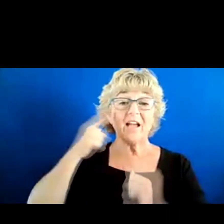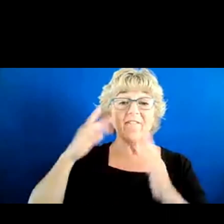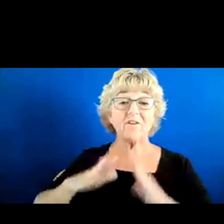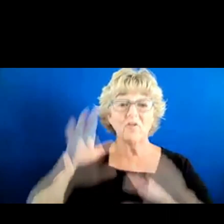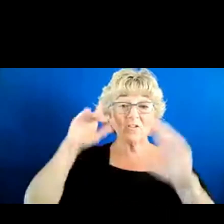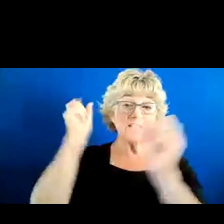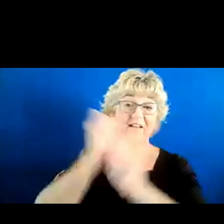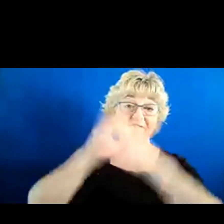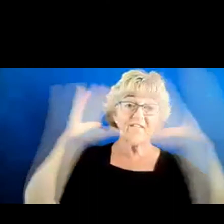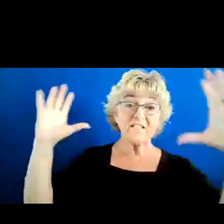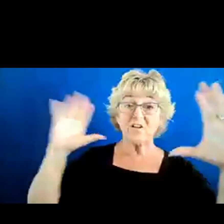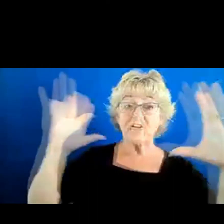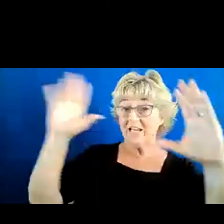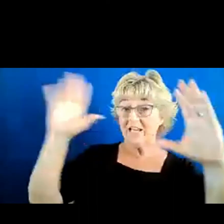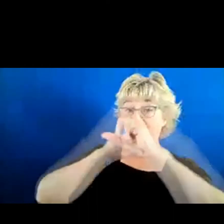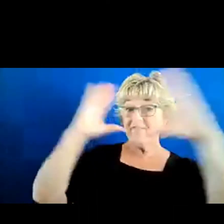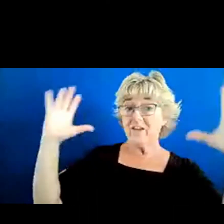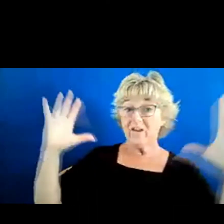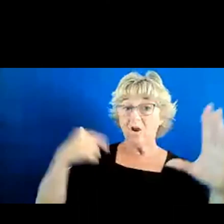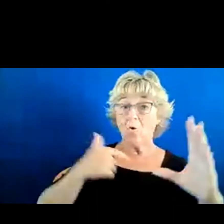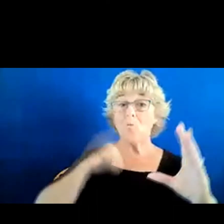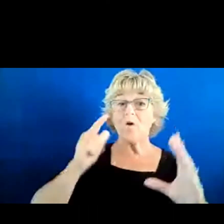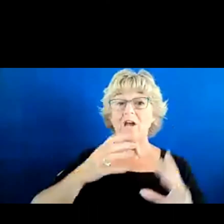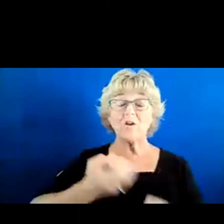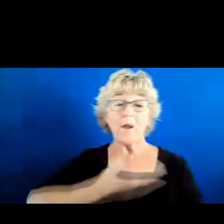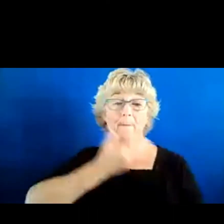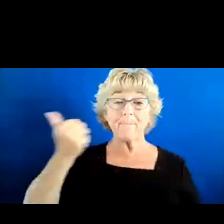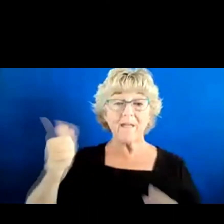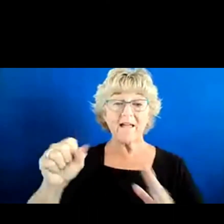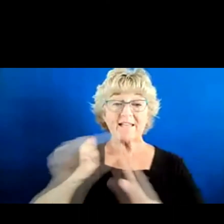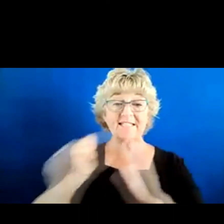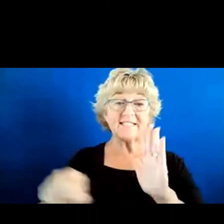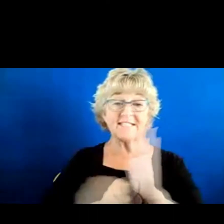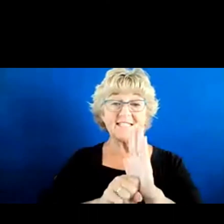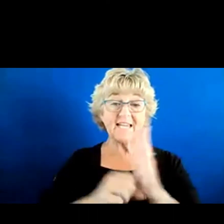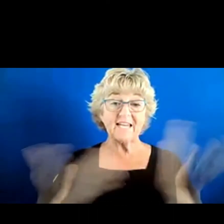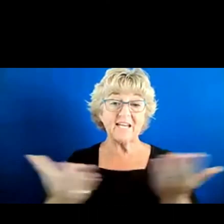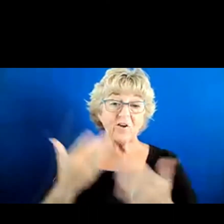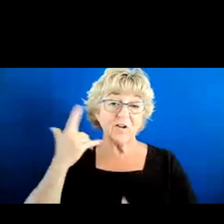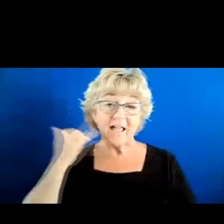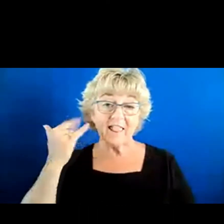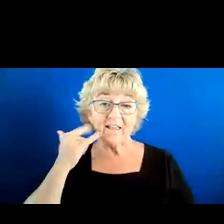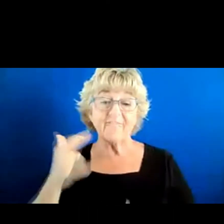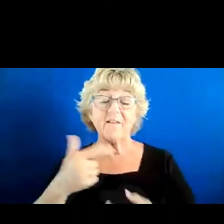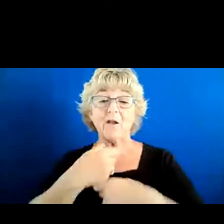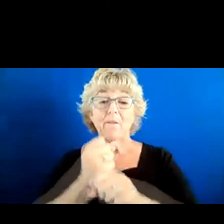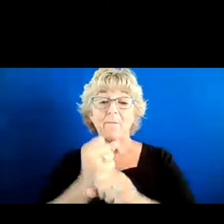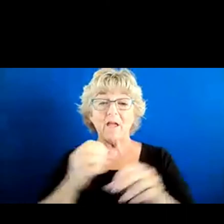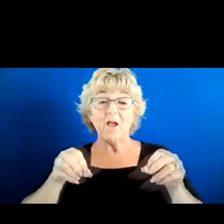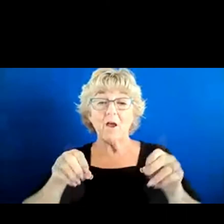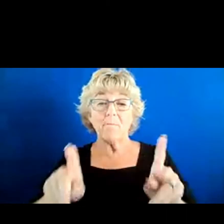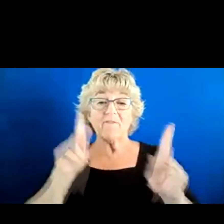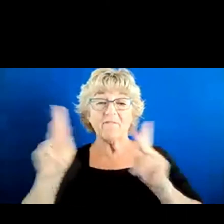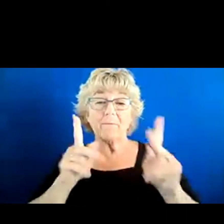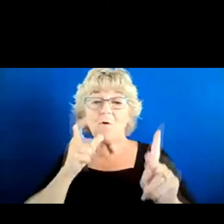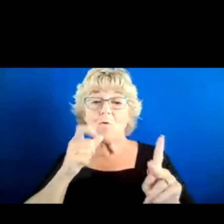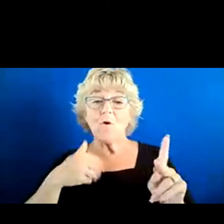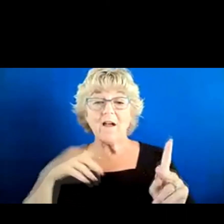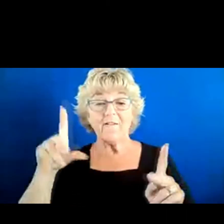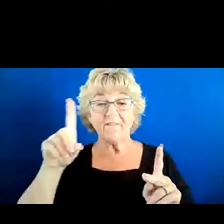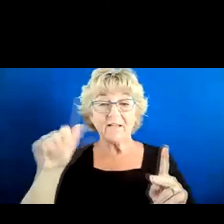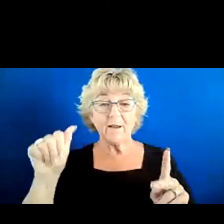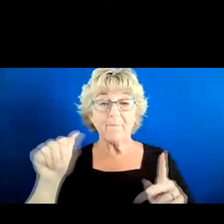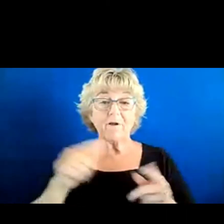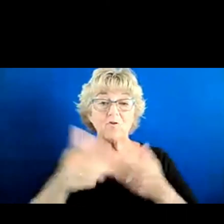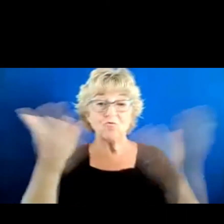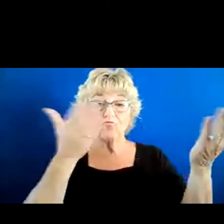is that we should be the best state in the country in terms of creating opportunities for people with disabilities to serve at all